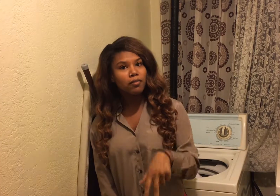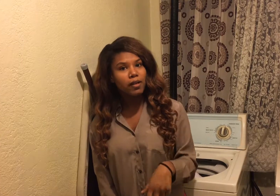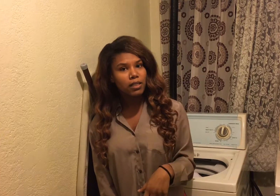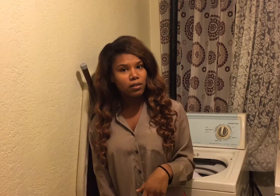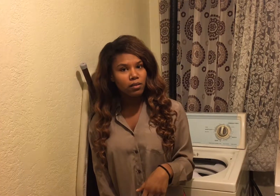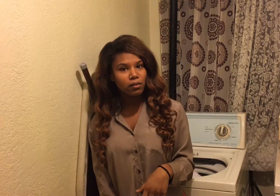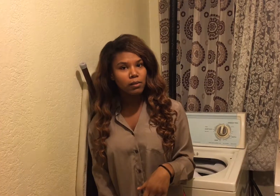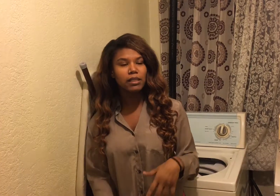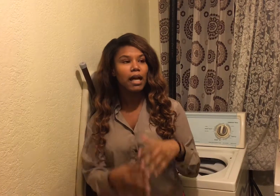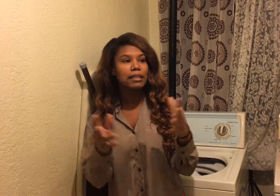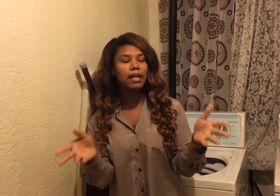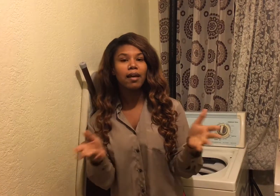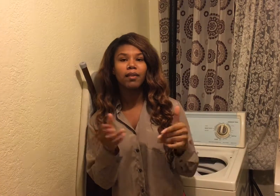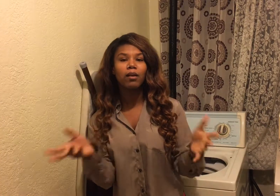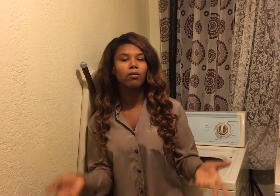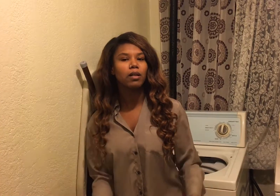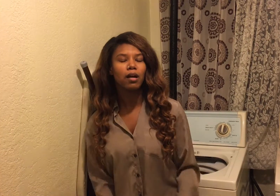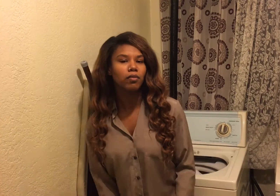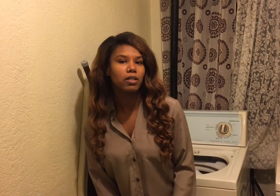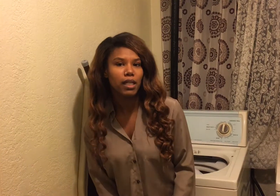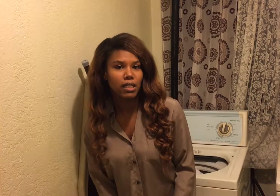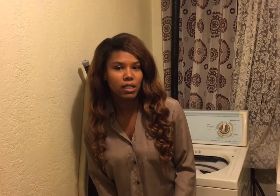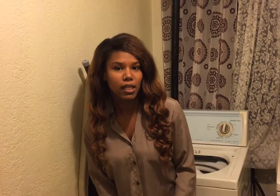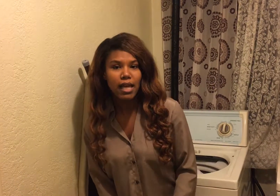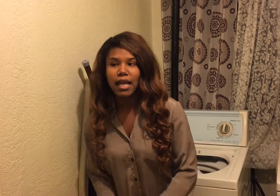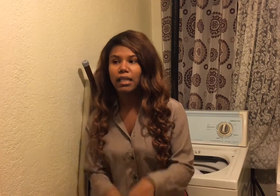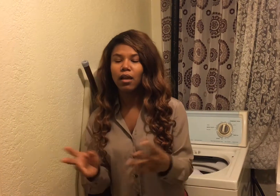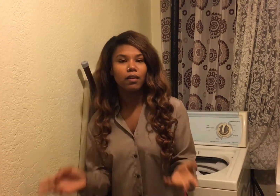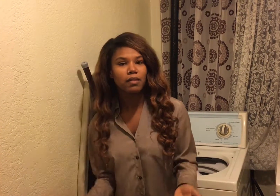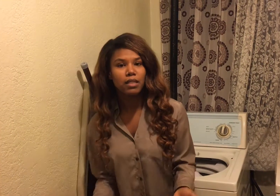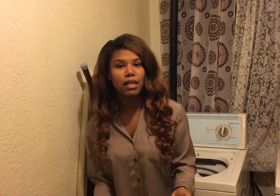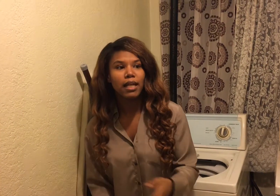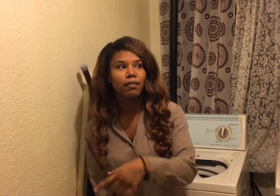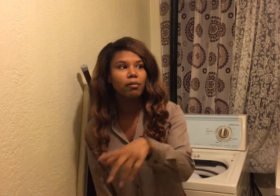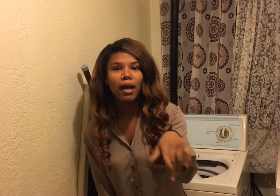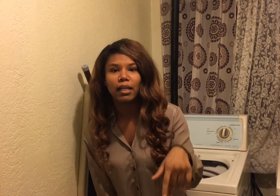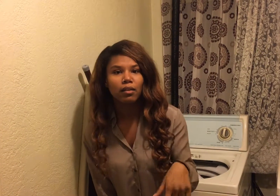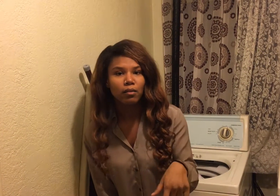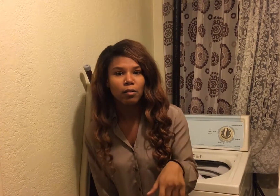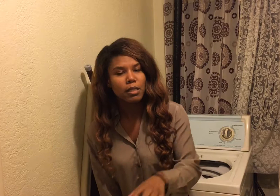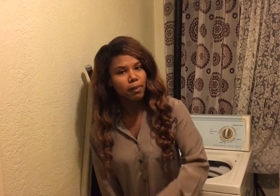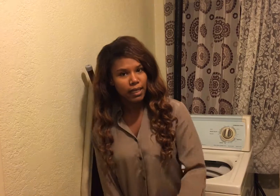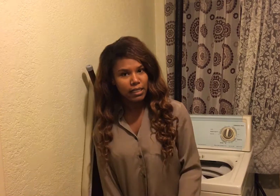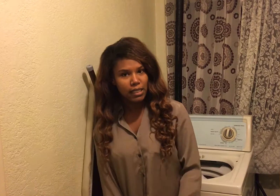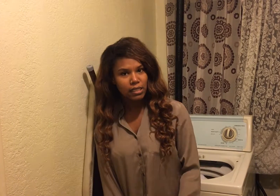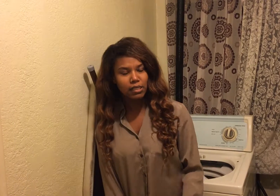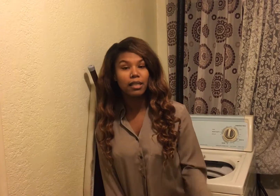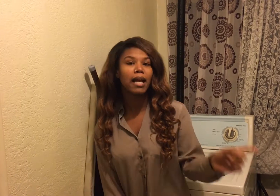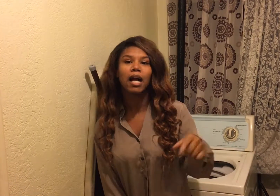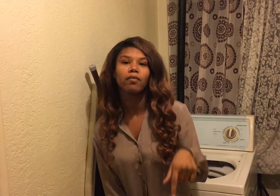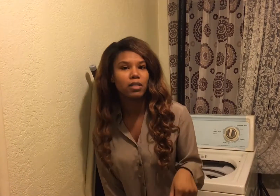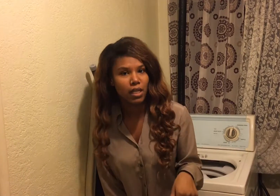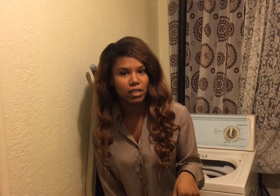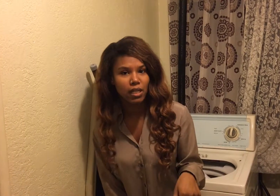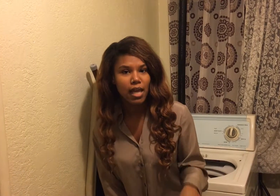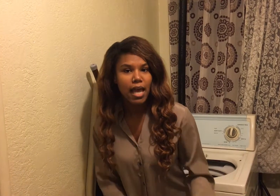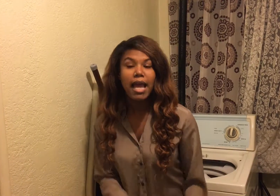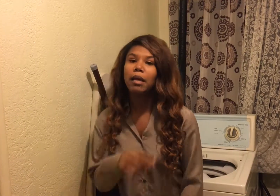friends in the group decide to have their own conversation and then all of a sudden everybody in the group is paying attention to that conversation and